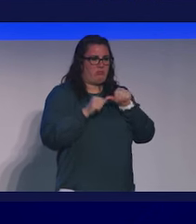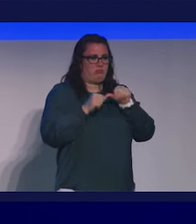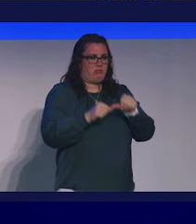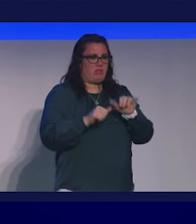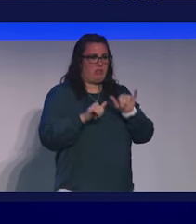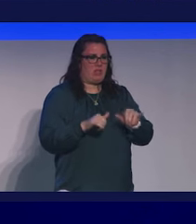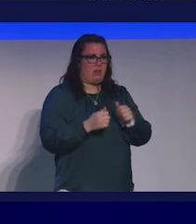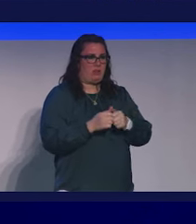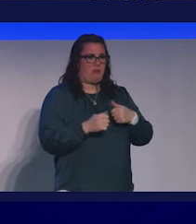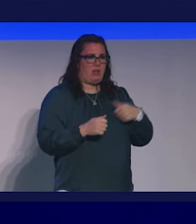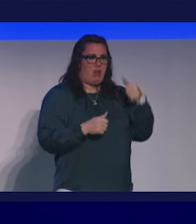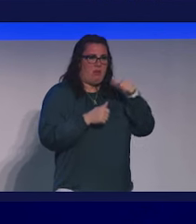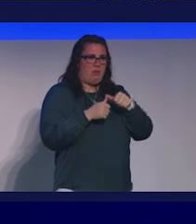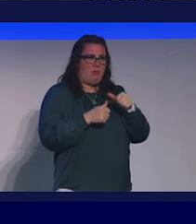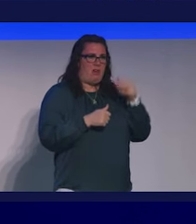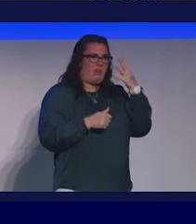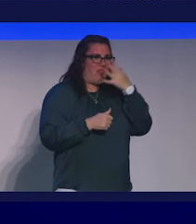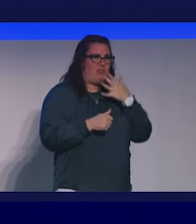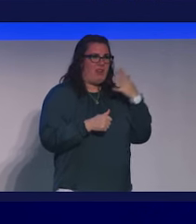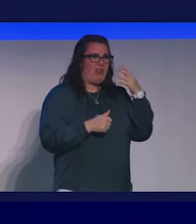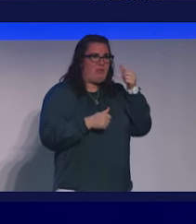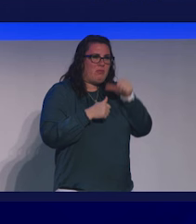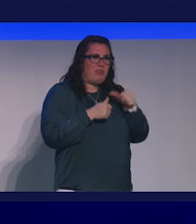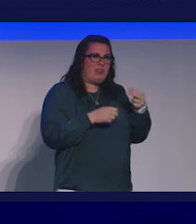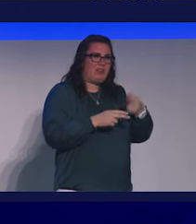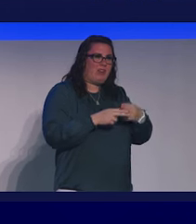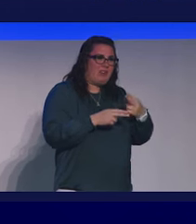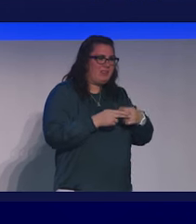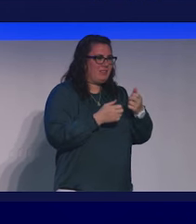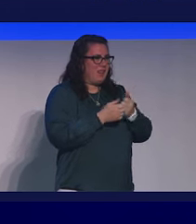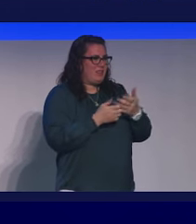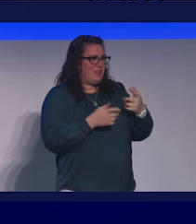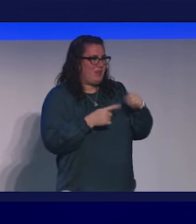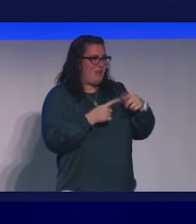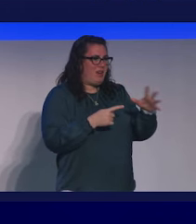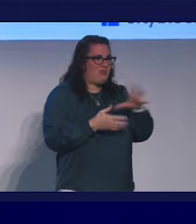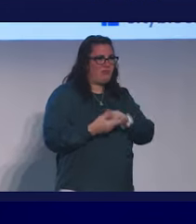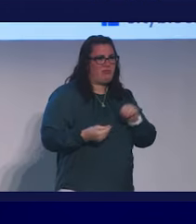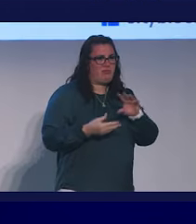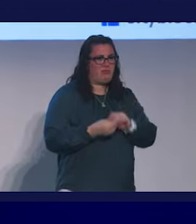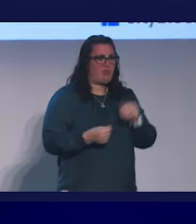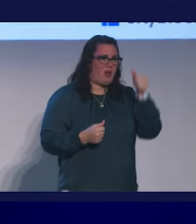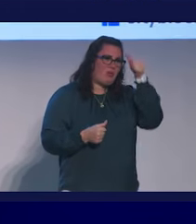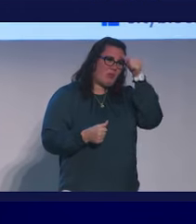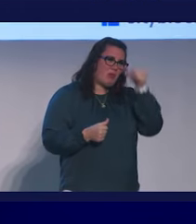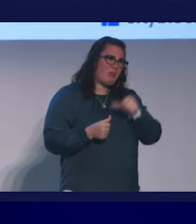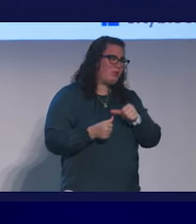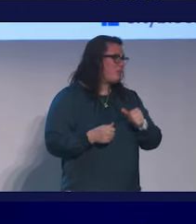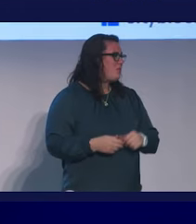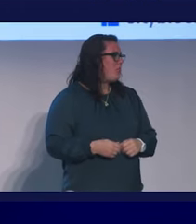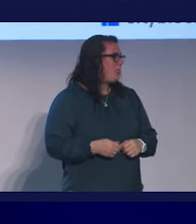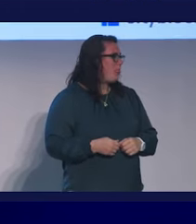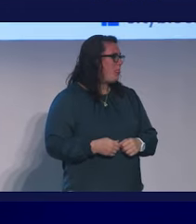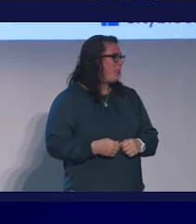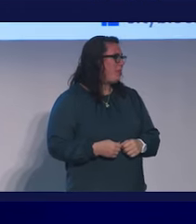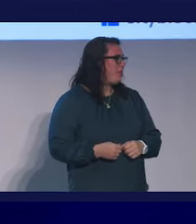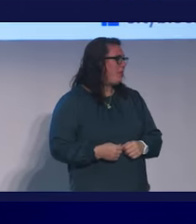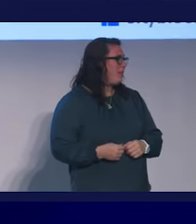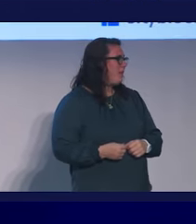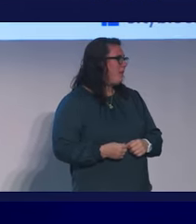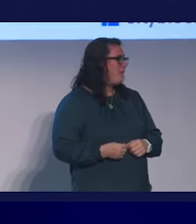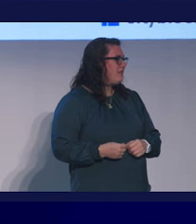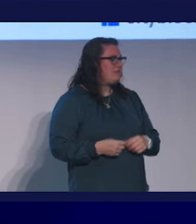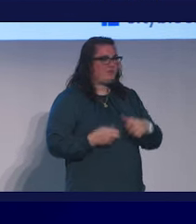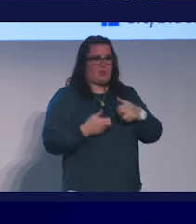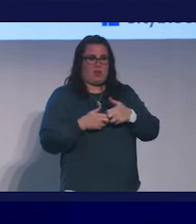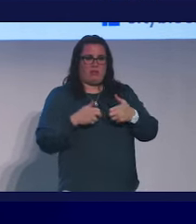can remember her face like it was yesterday. I know her name. I remember everything about her story. And this is what her sort of